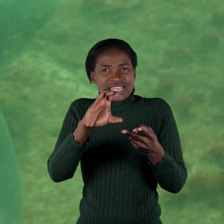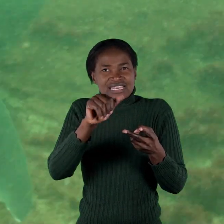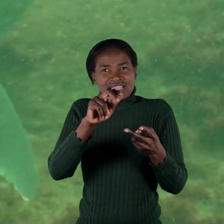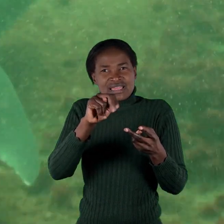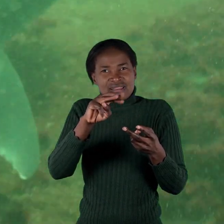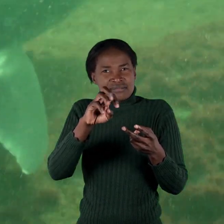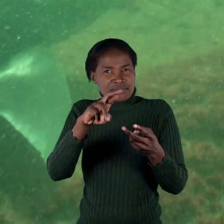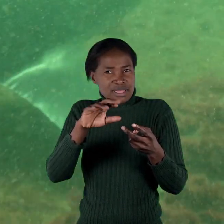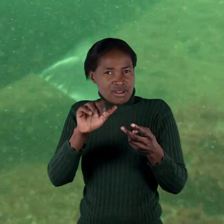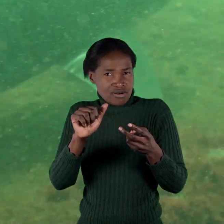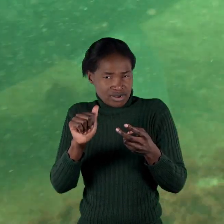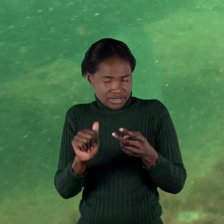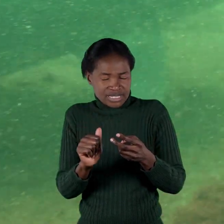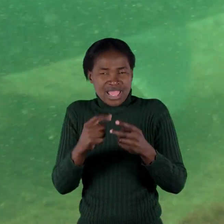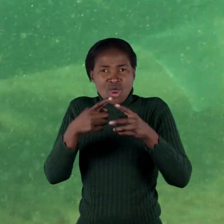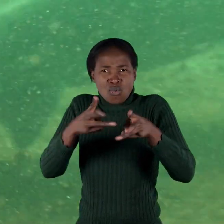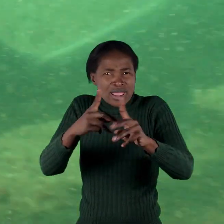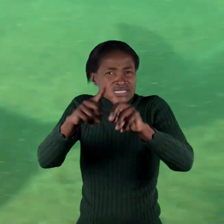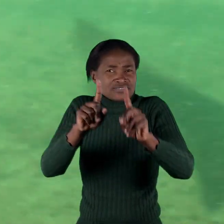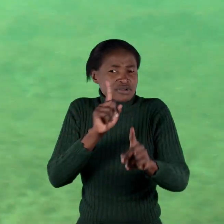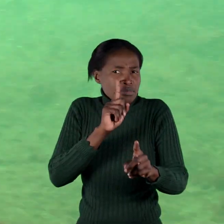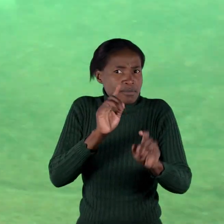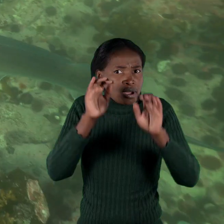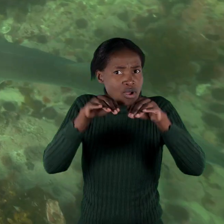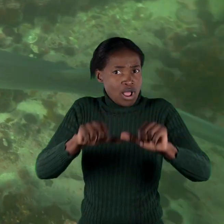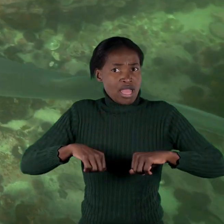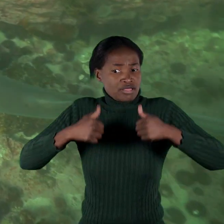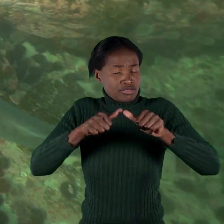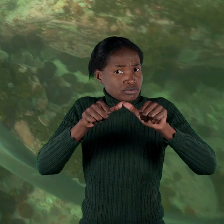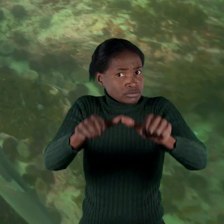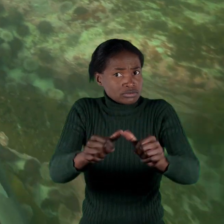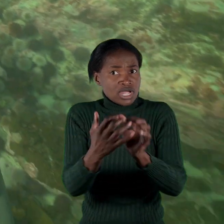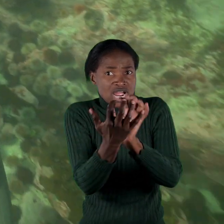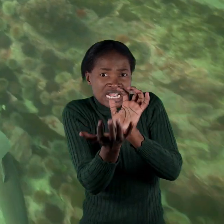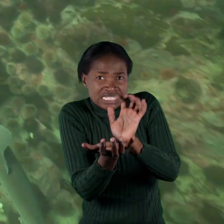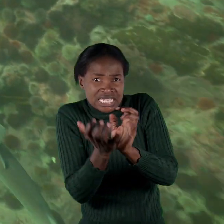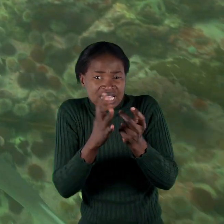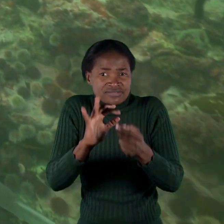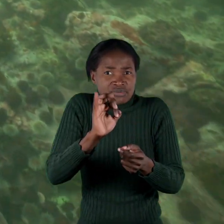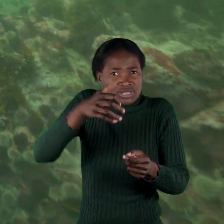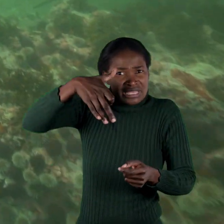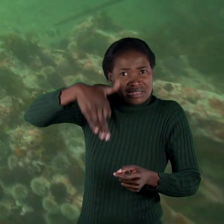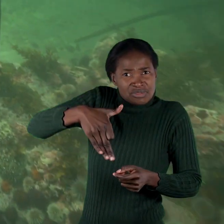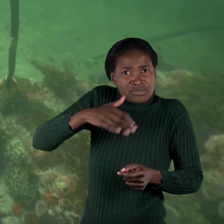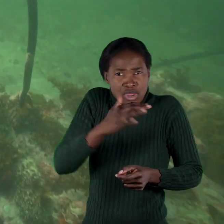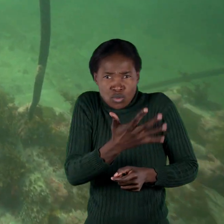There are many ways to ensure that our oceans stay healthy and that the sharks and their relatives in Namibia's waters don't disappear.